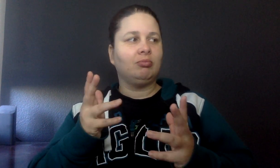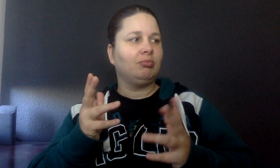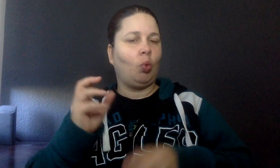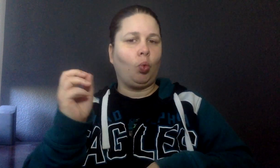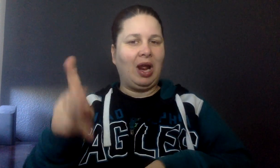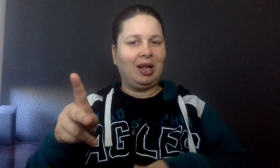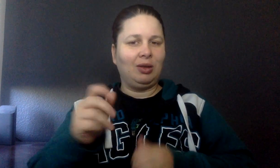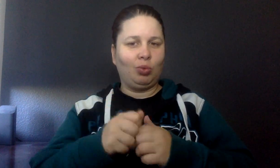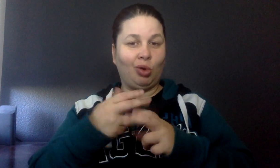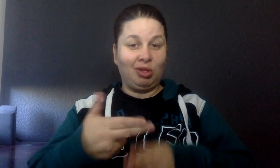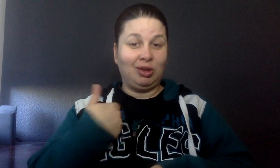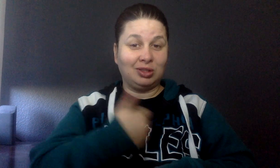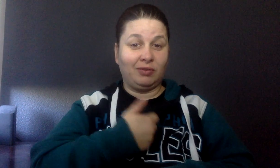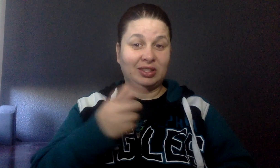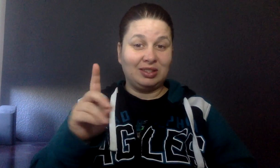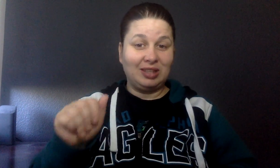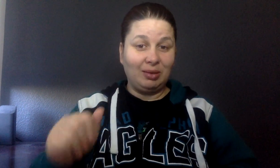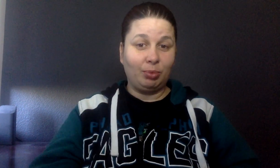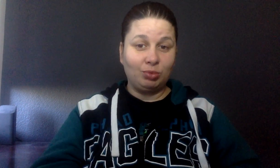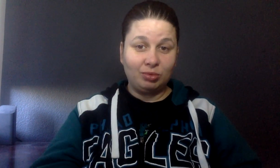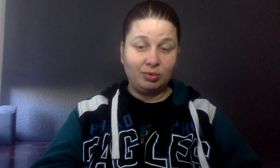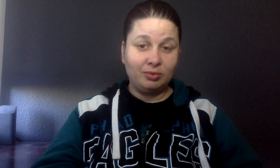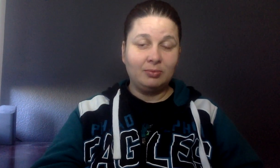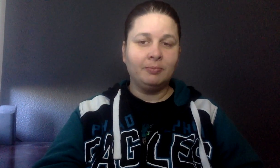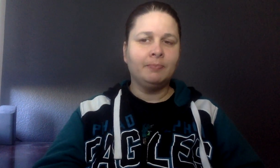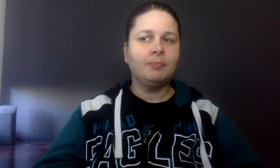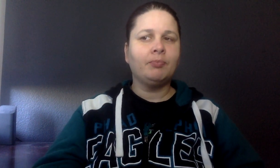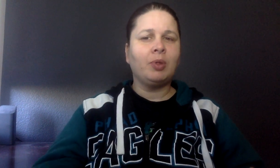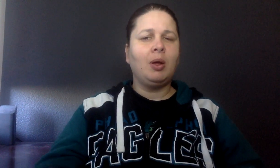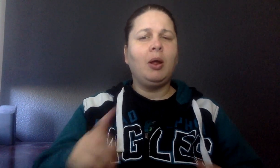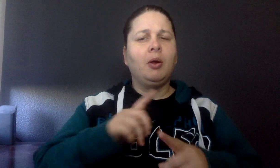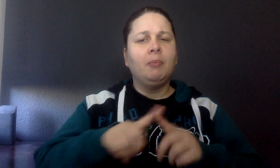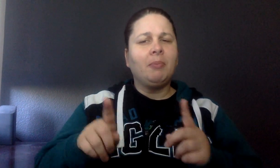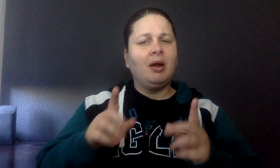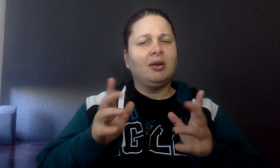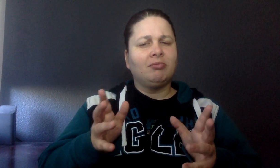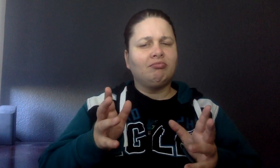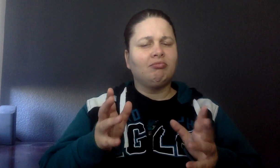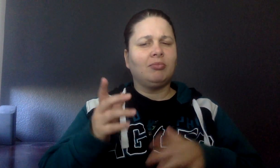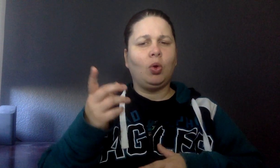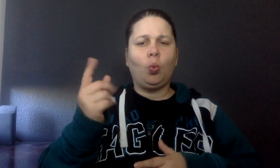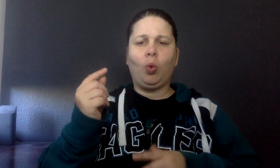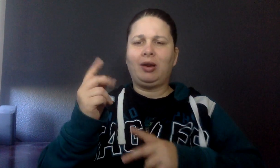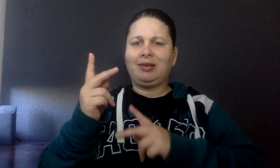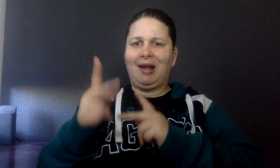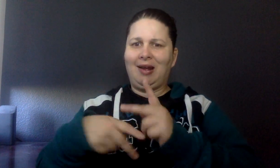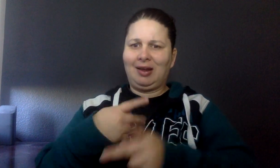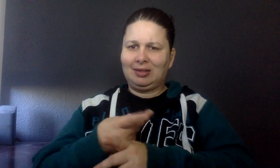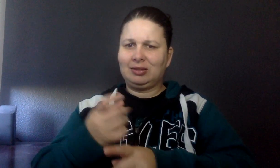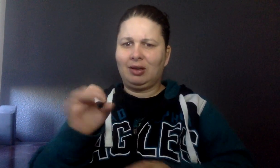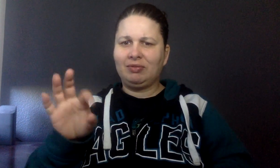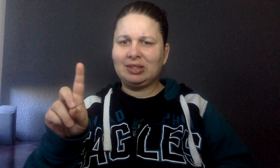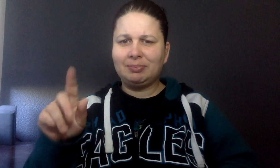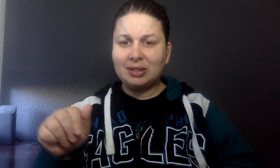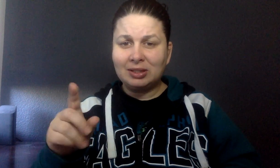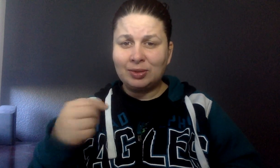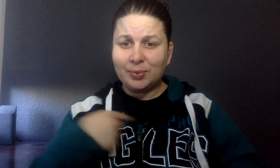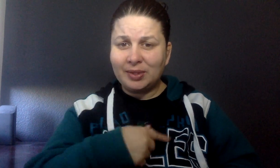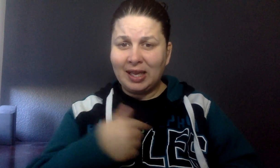and change is why we're such a big one. It's by the lack of time and the things that we